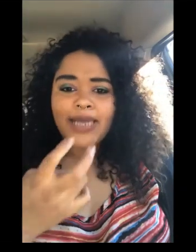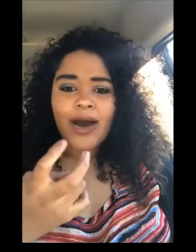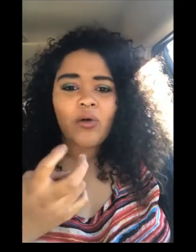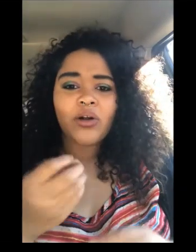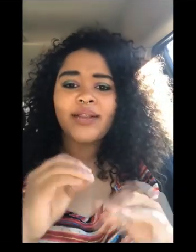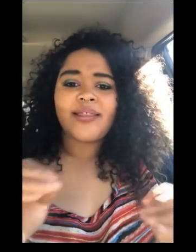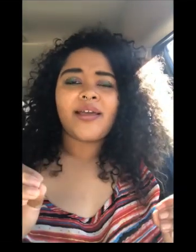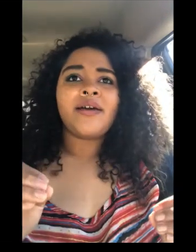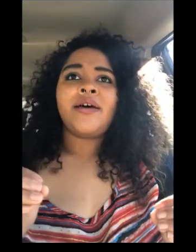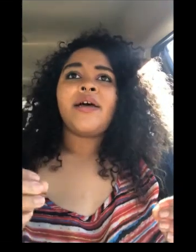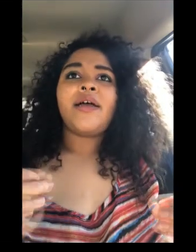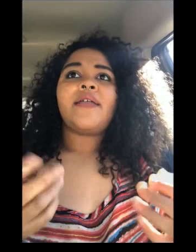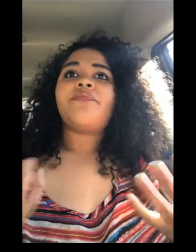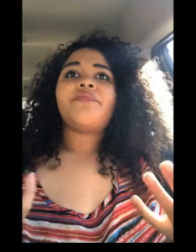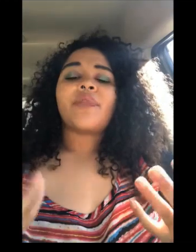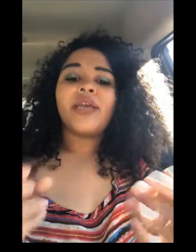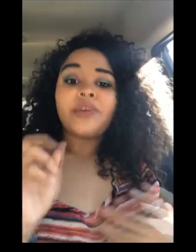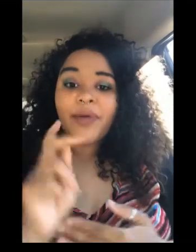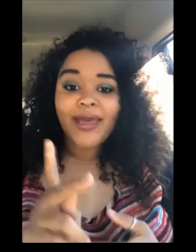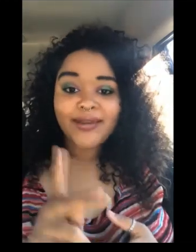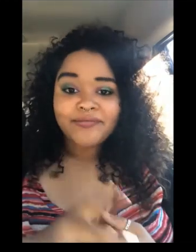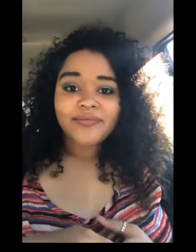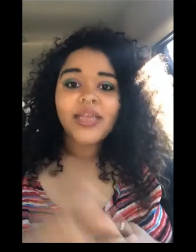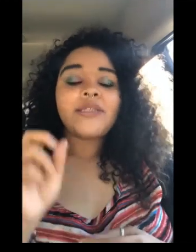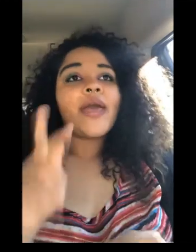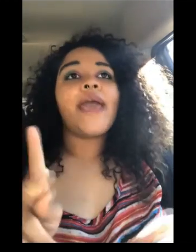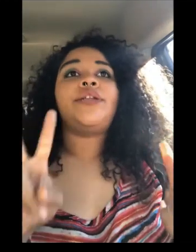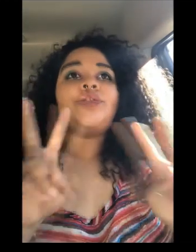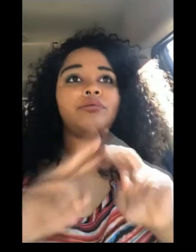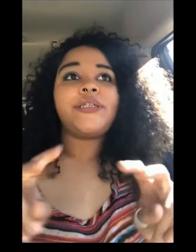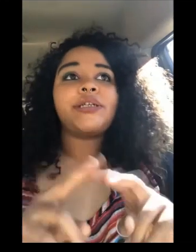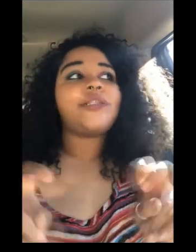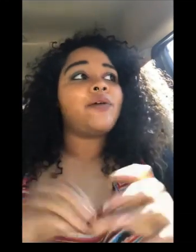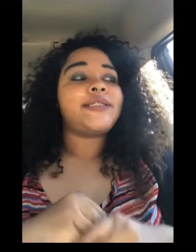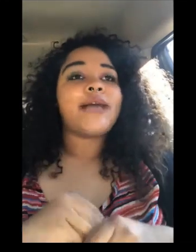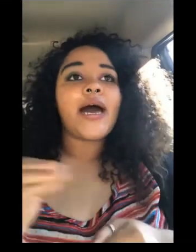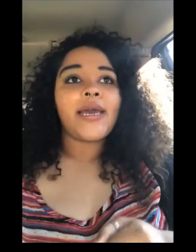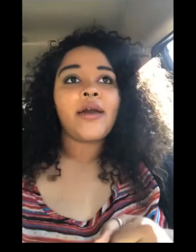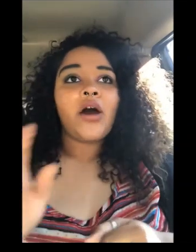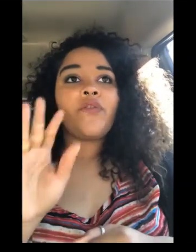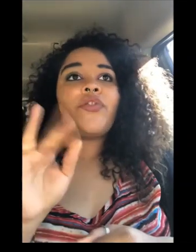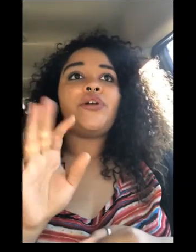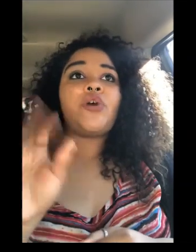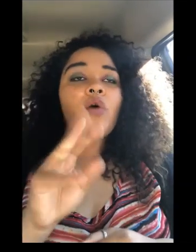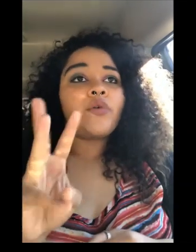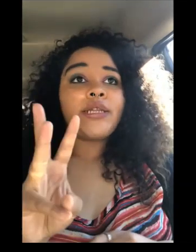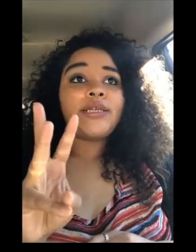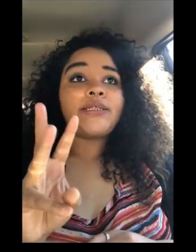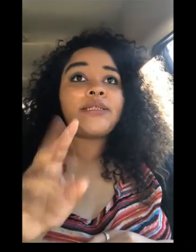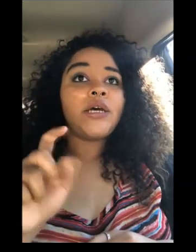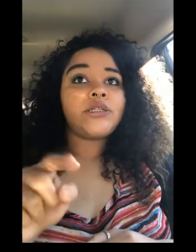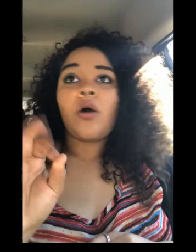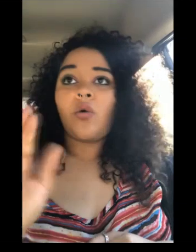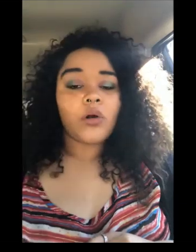doubt or anything it's okay it's okay to do the research outside of the jehovah witness.org